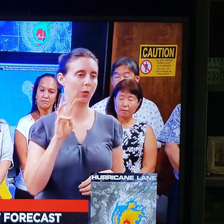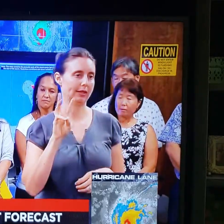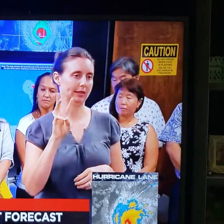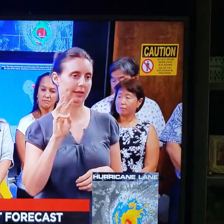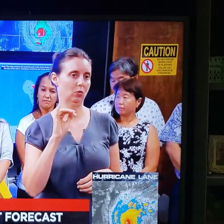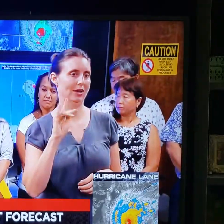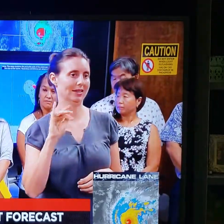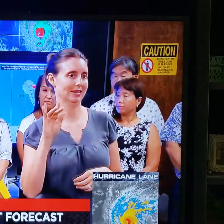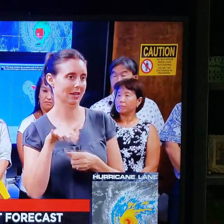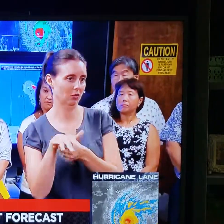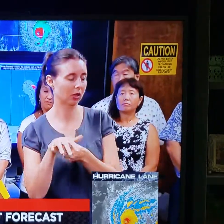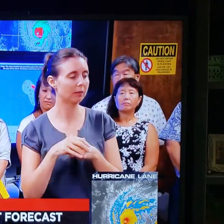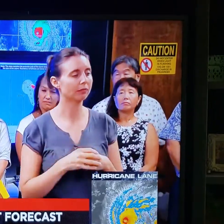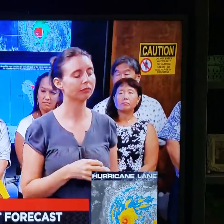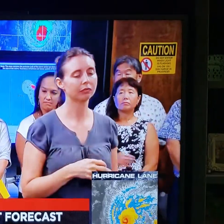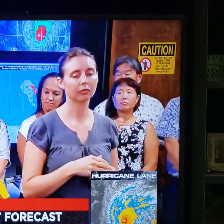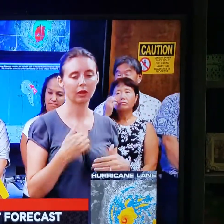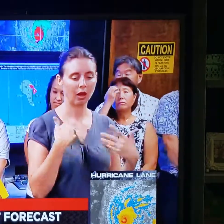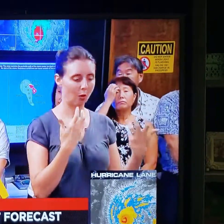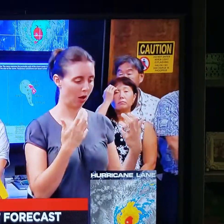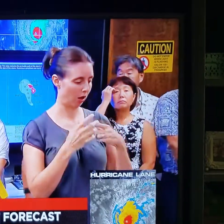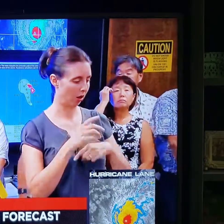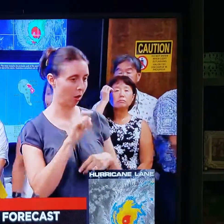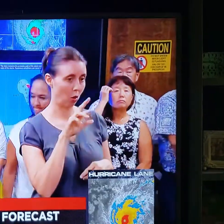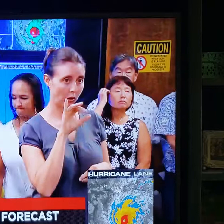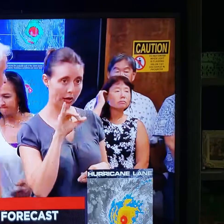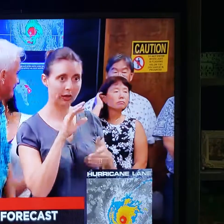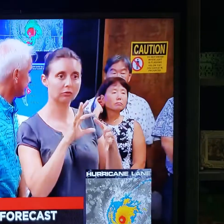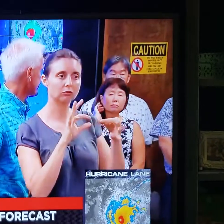Laurie Kahikina to talk a little bit about Opala pickup. Laurie?